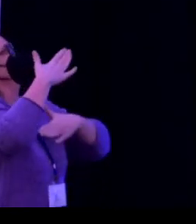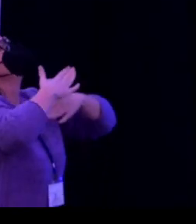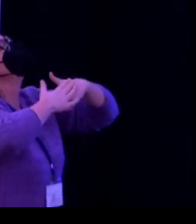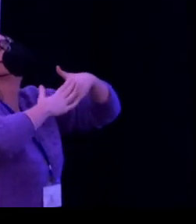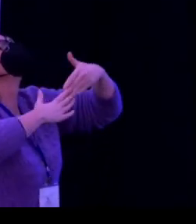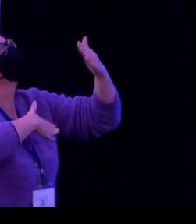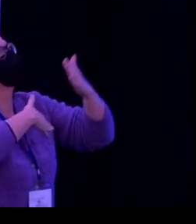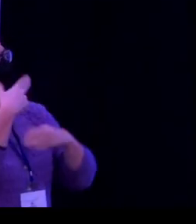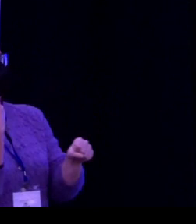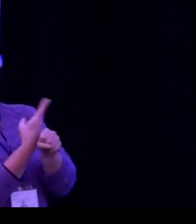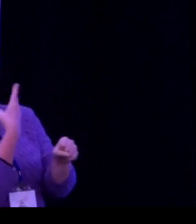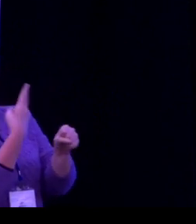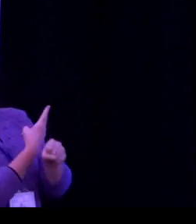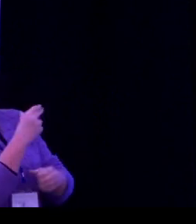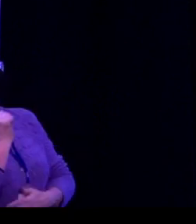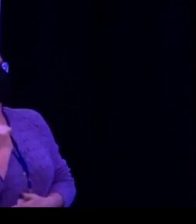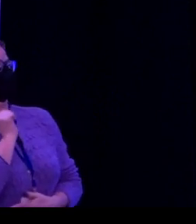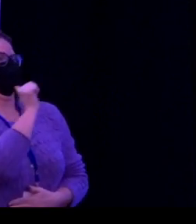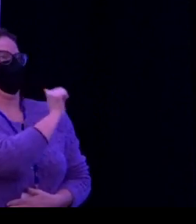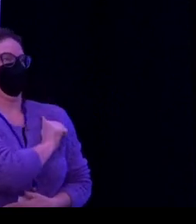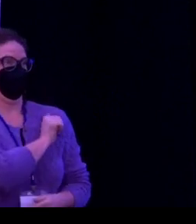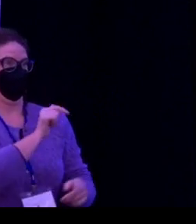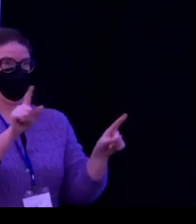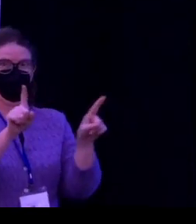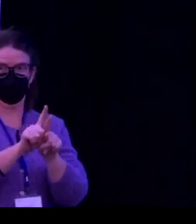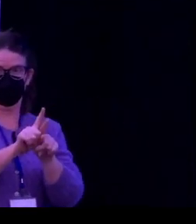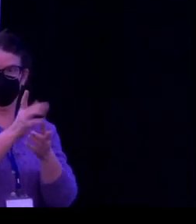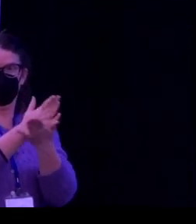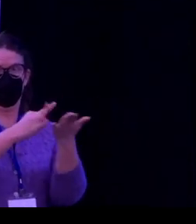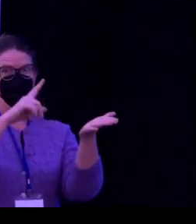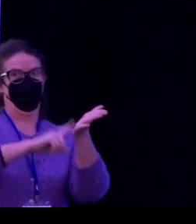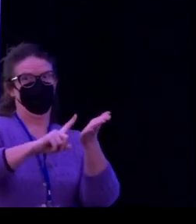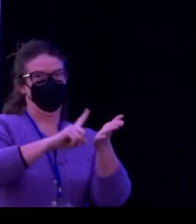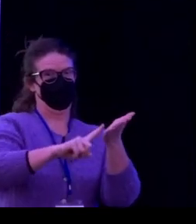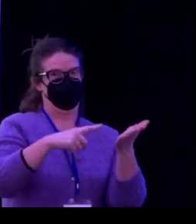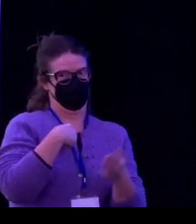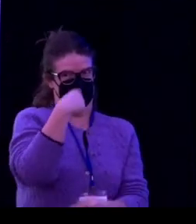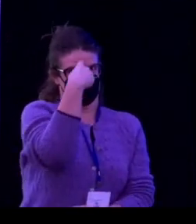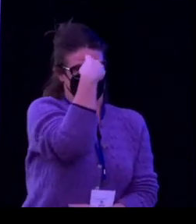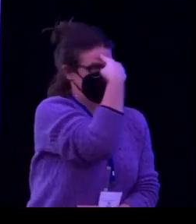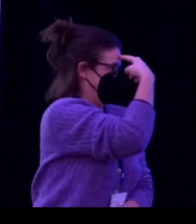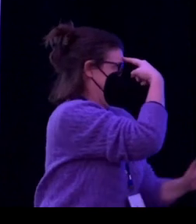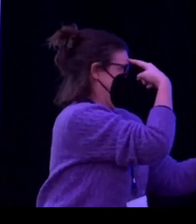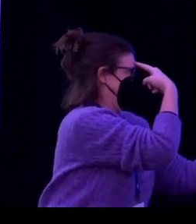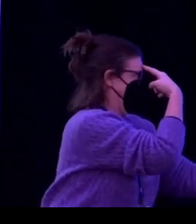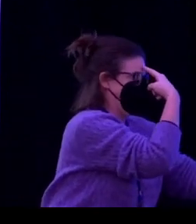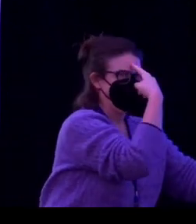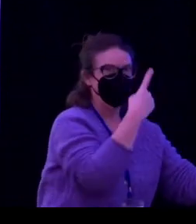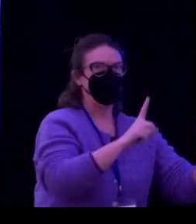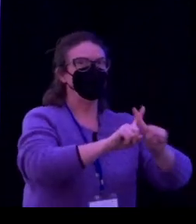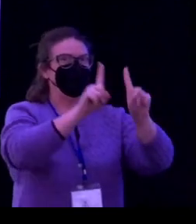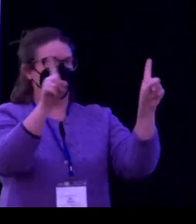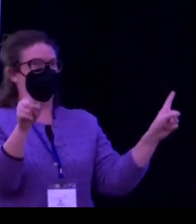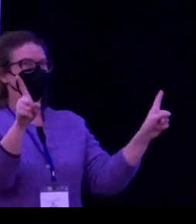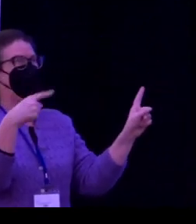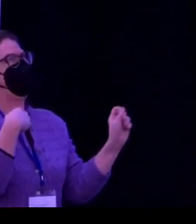linguists that might not feel comfortable using ourselves as part of the research.